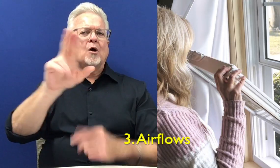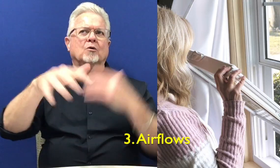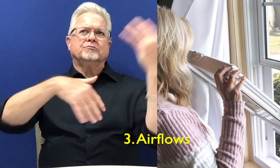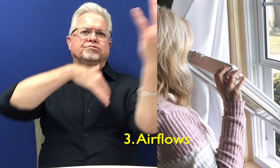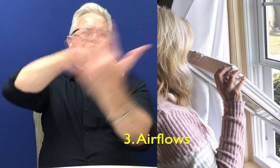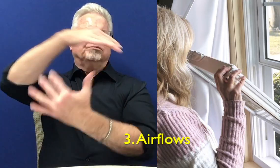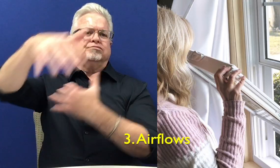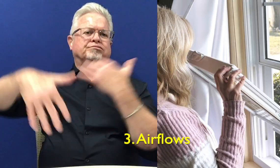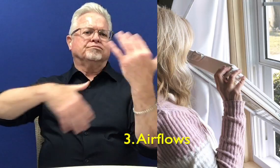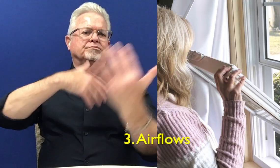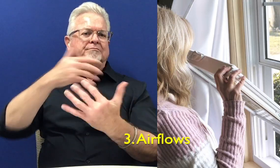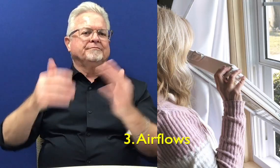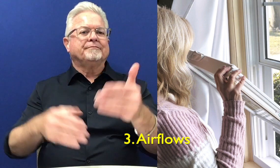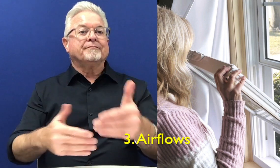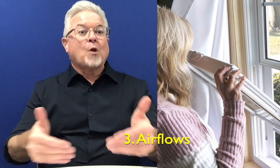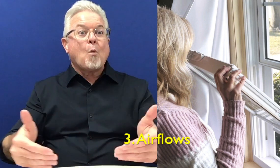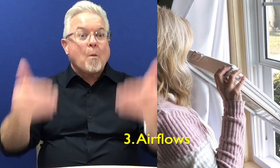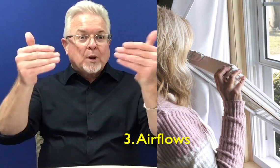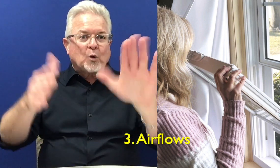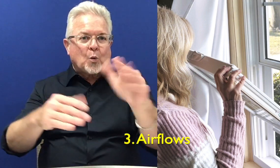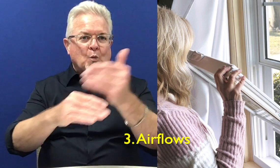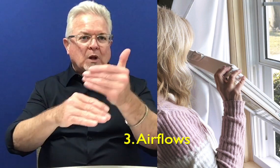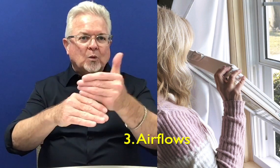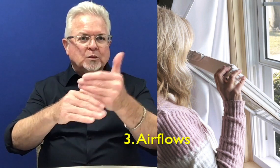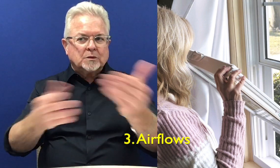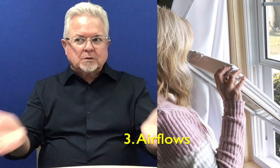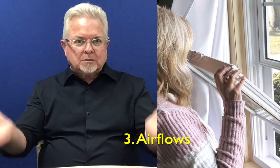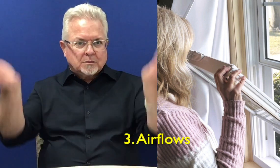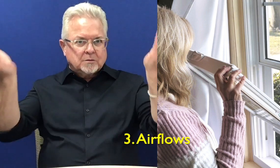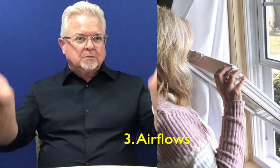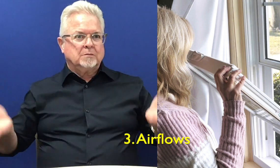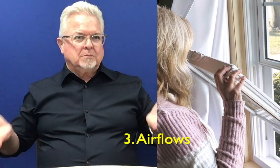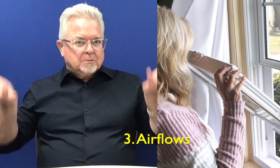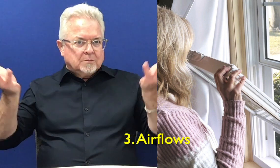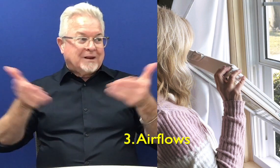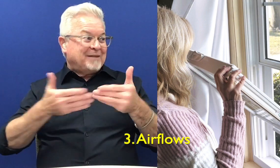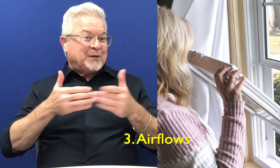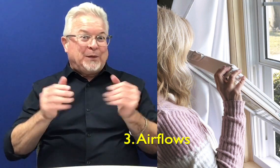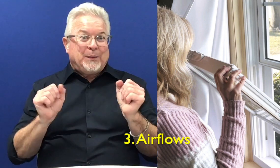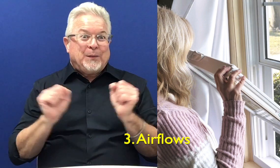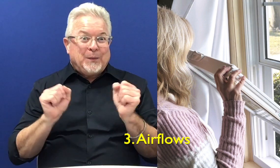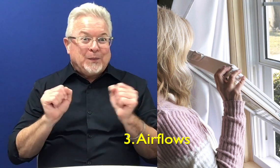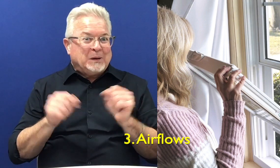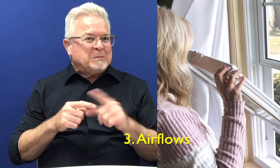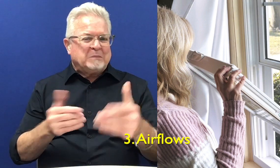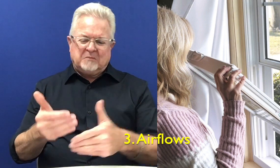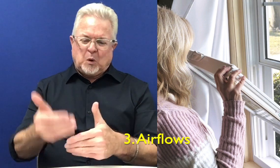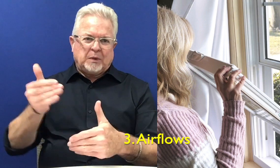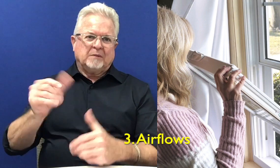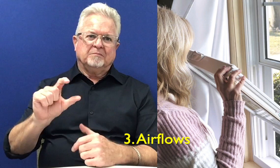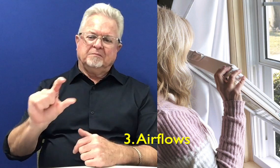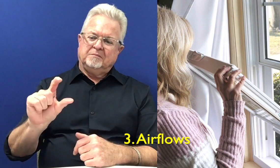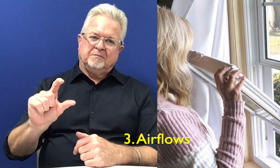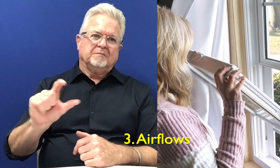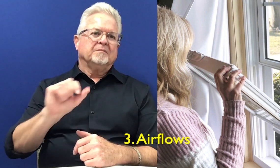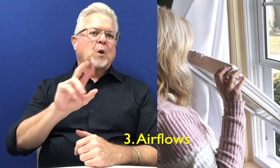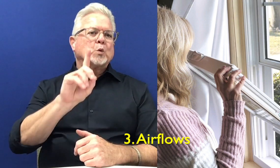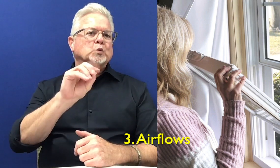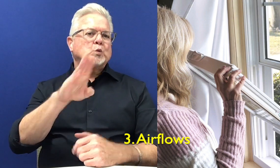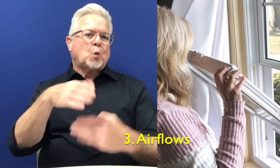You want to also keep the air in your home or your office circulating. So open the windows. Even if it's cold out, just open the